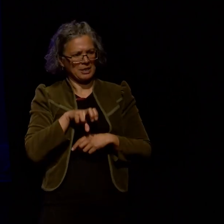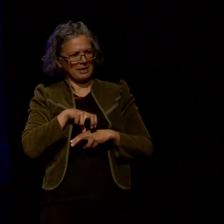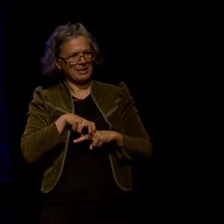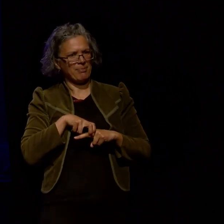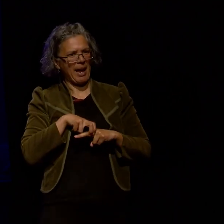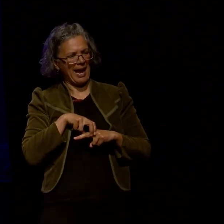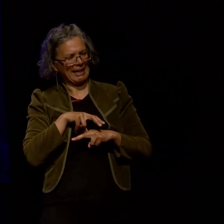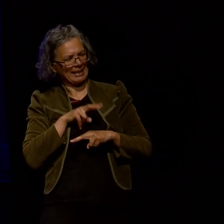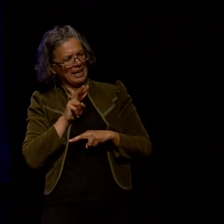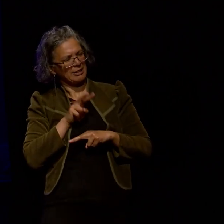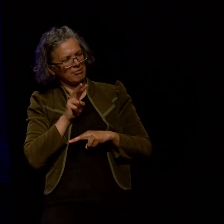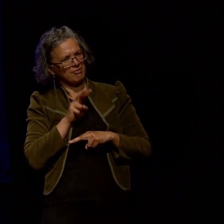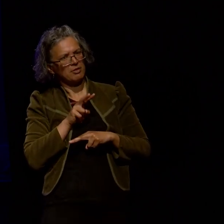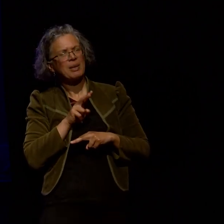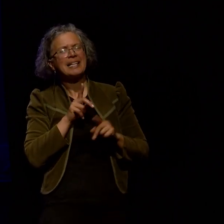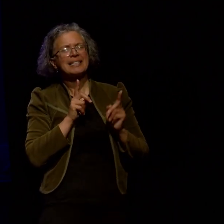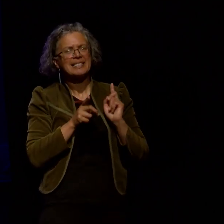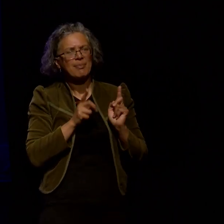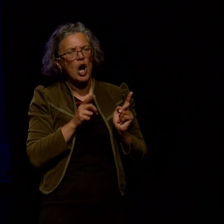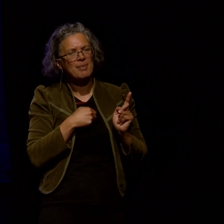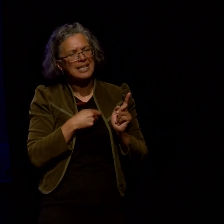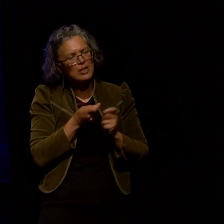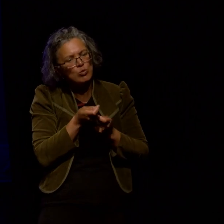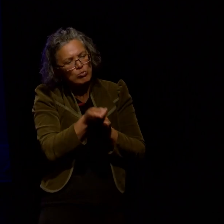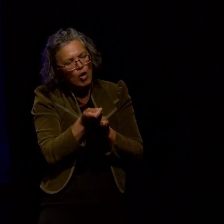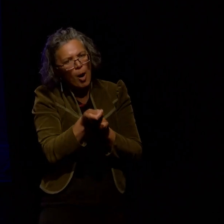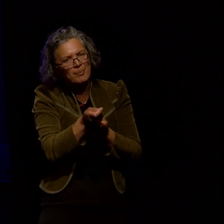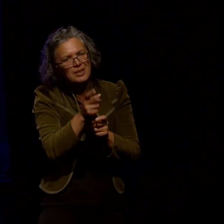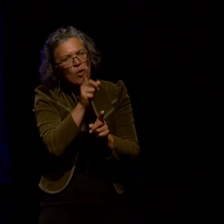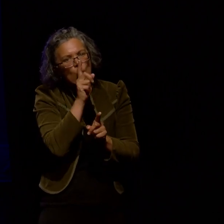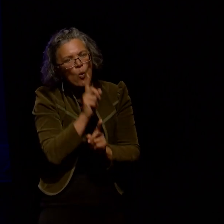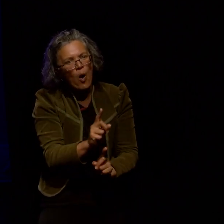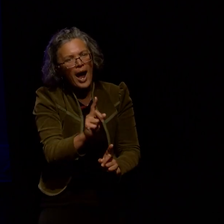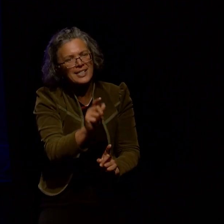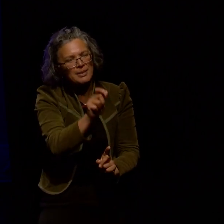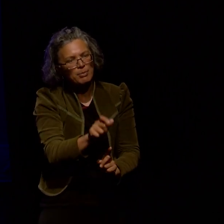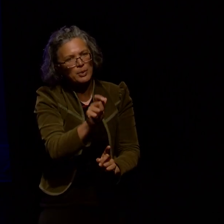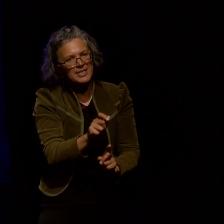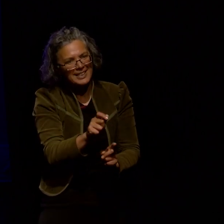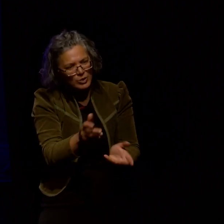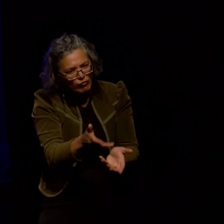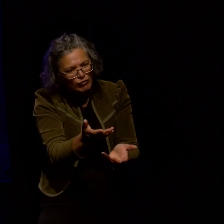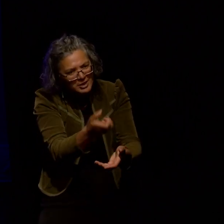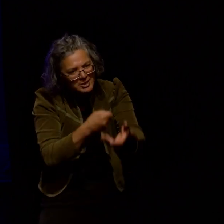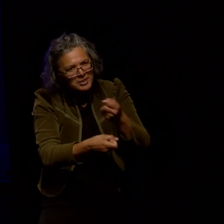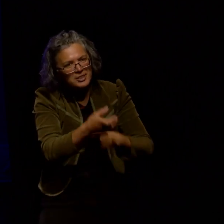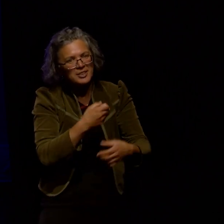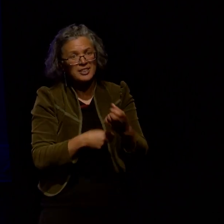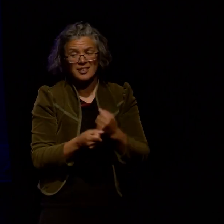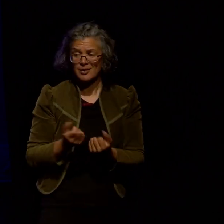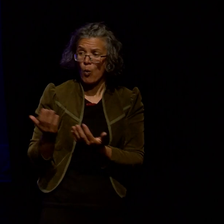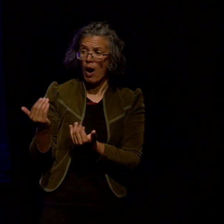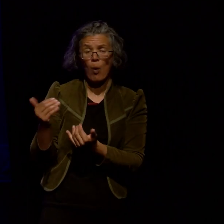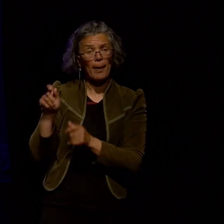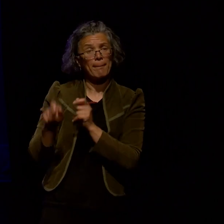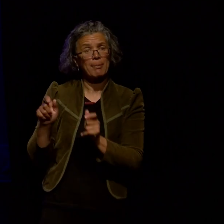is more dominant there's a need to occasionally prompt the quieter person so I bring people into my home for an afternoon